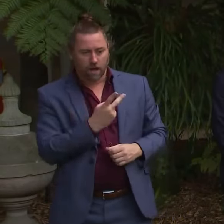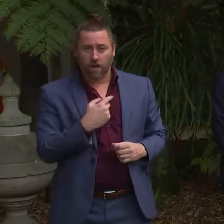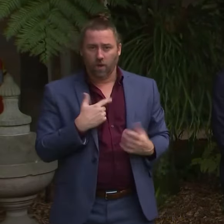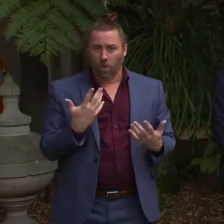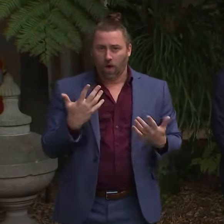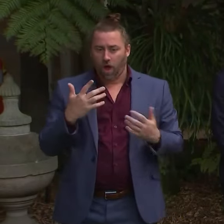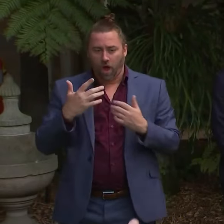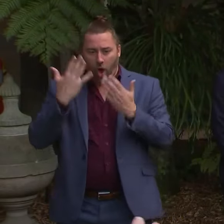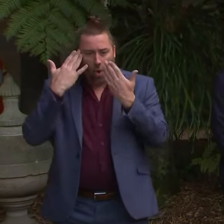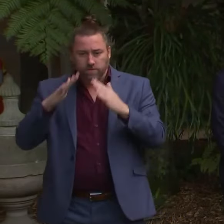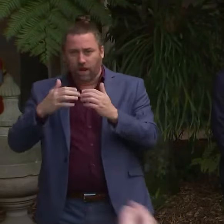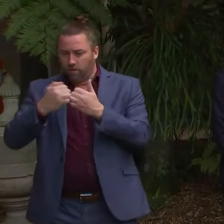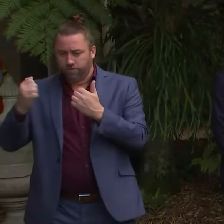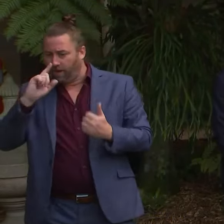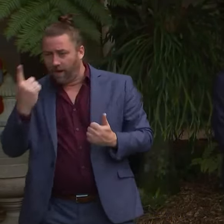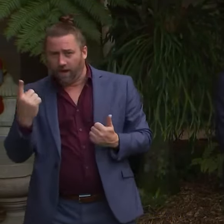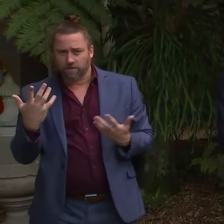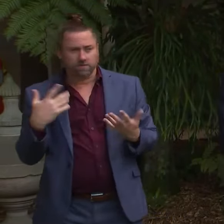safely.